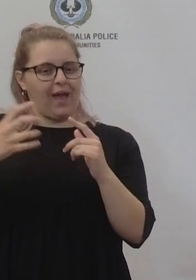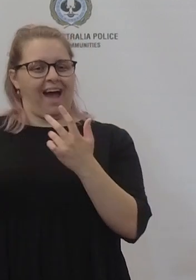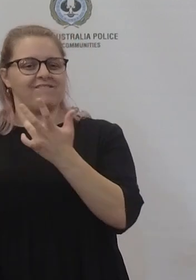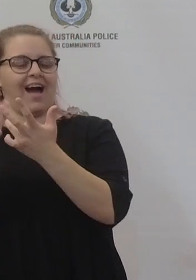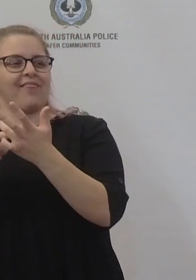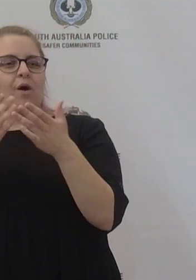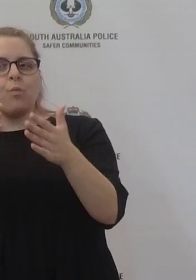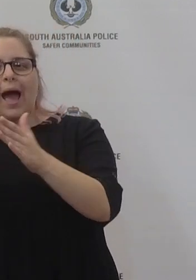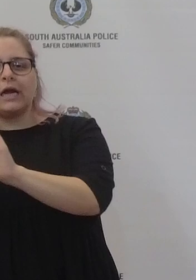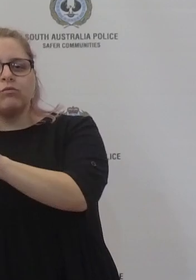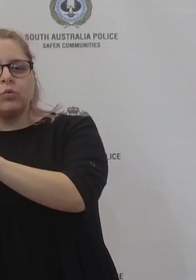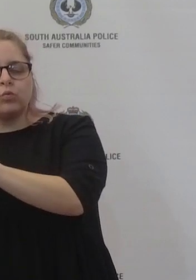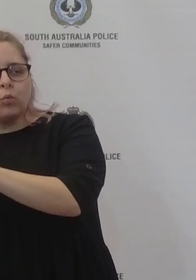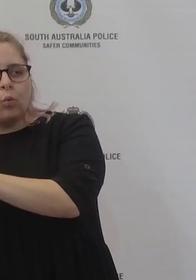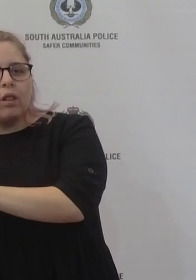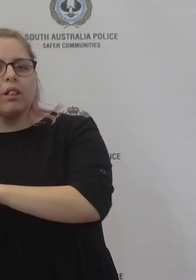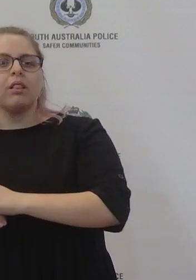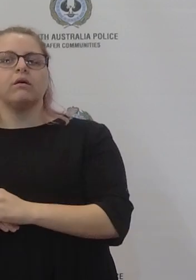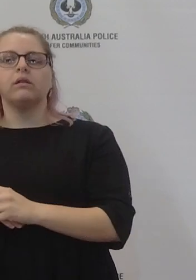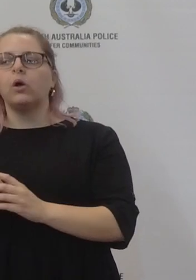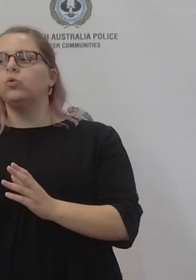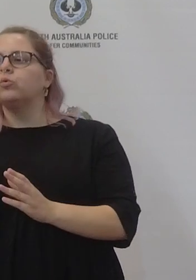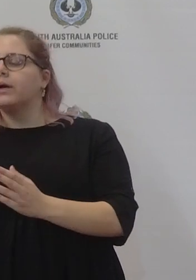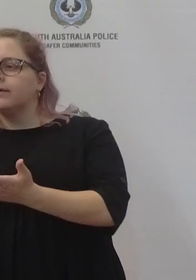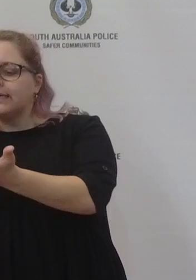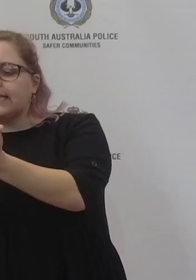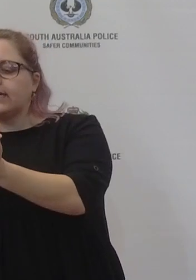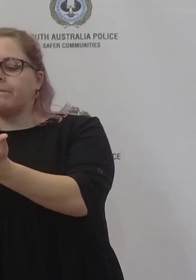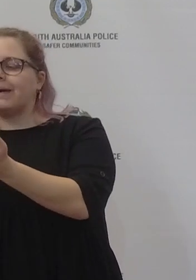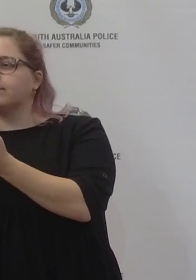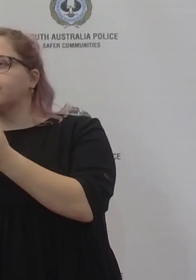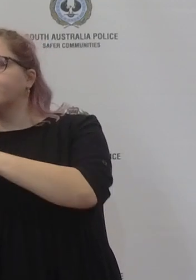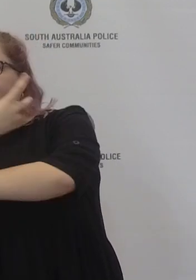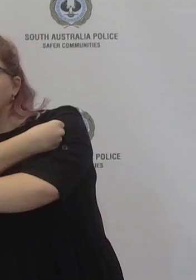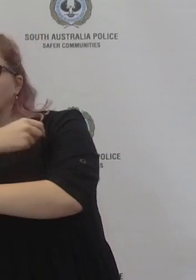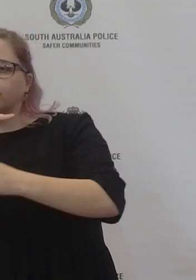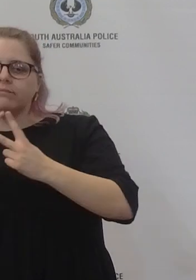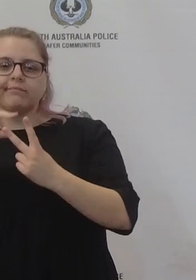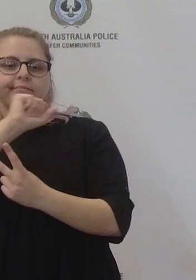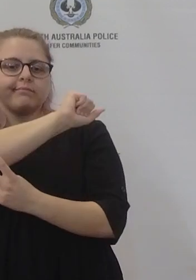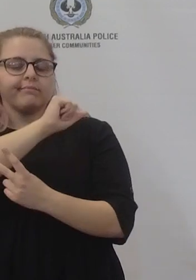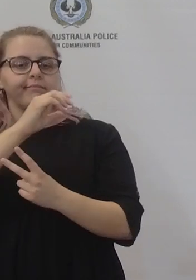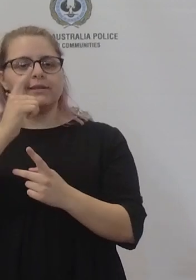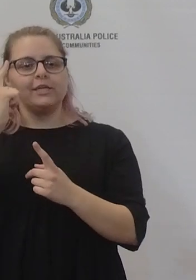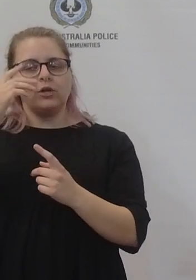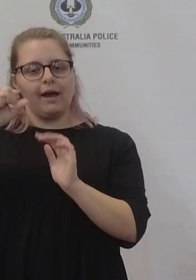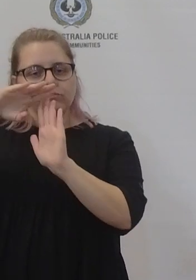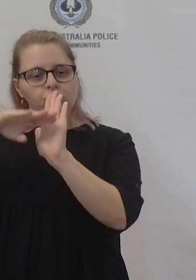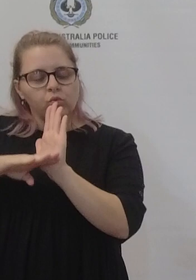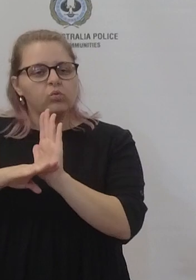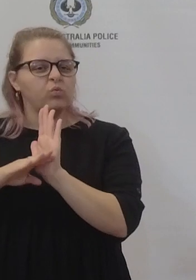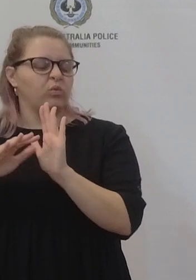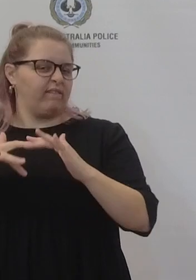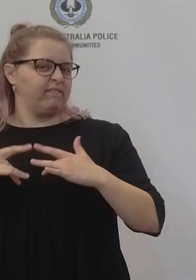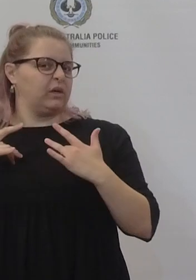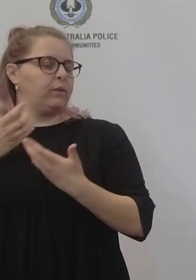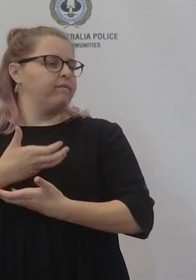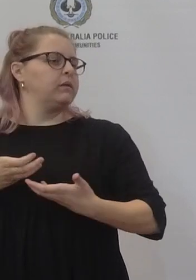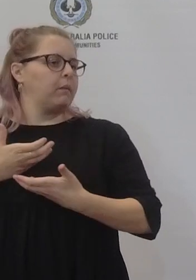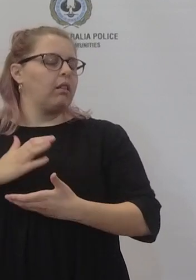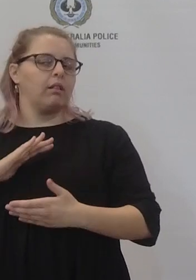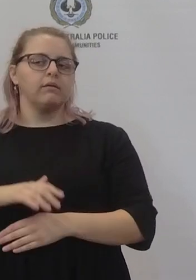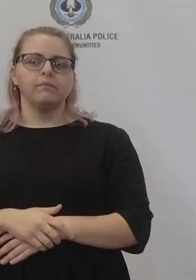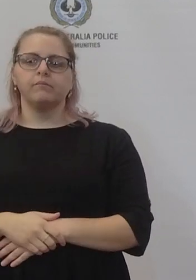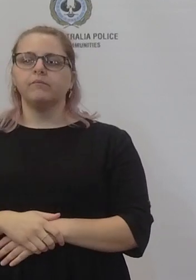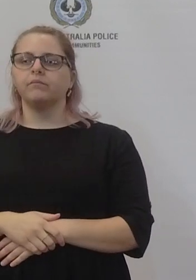and obviously maritime we don't need anymore as a state um so um i certainly provided written advice at the time when we were